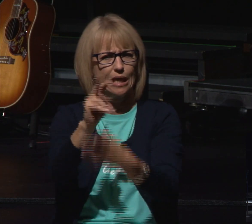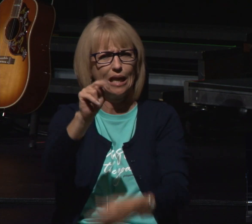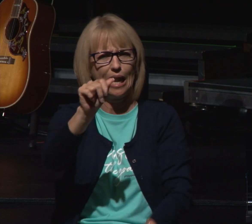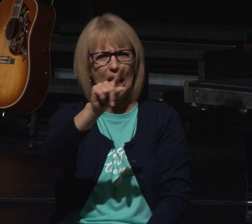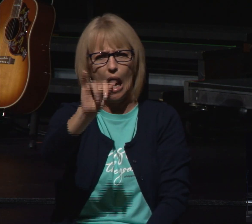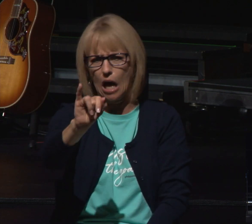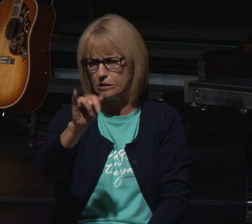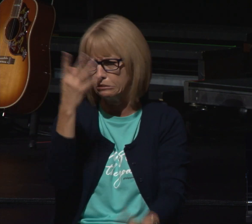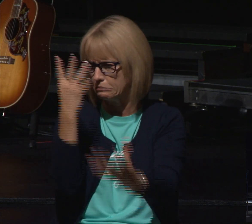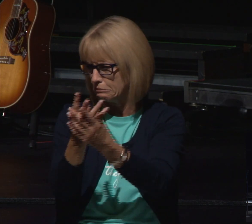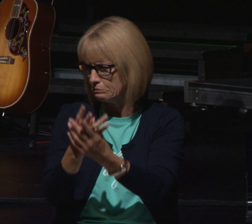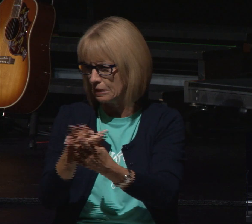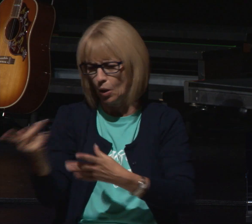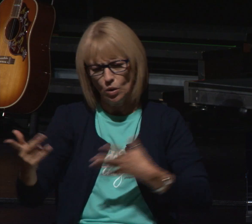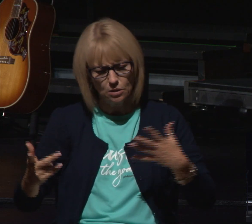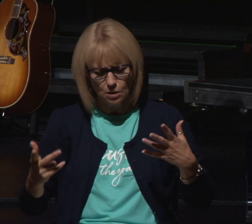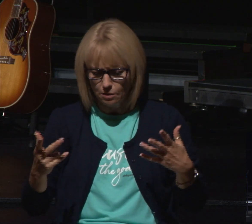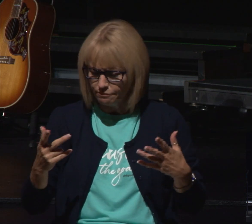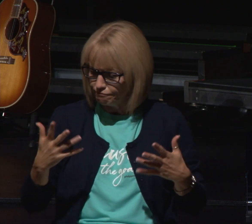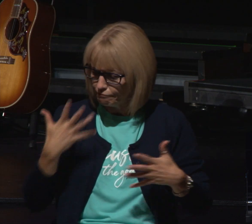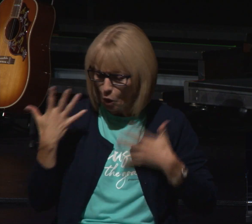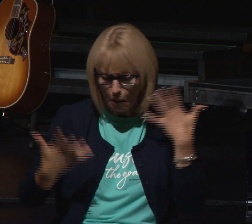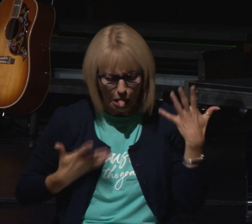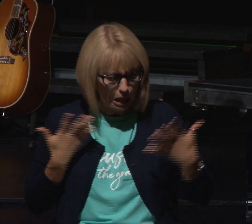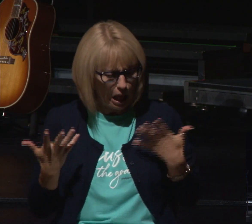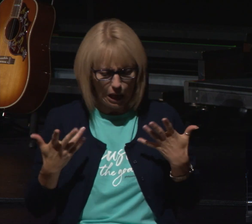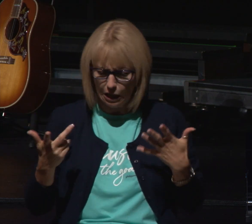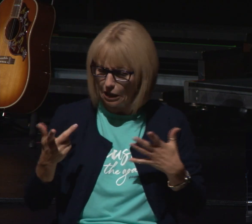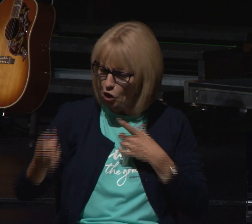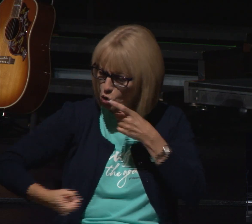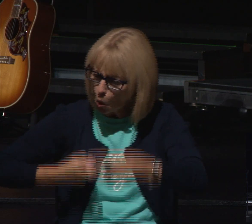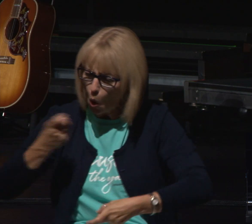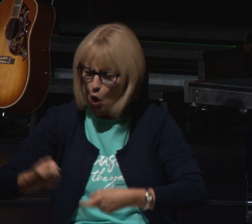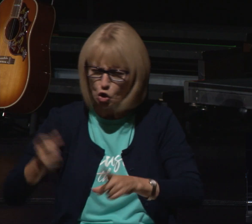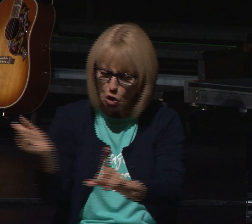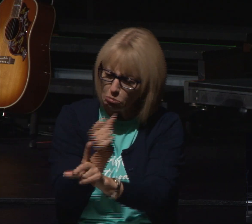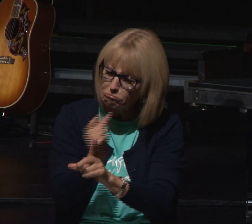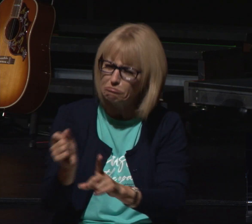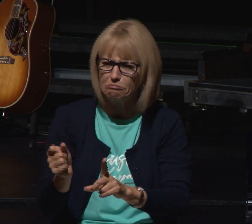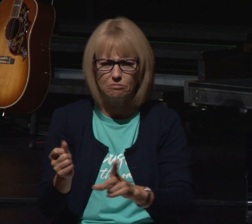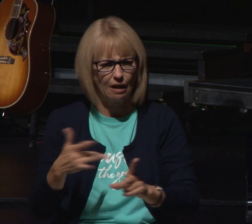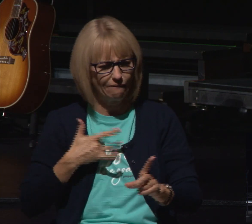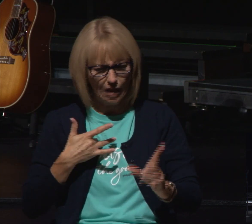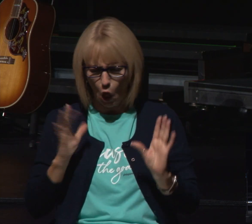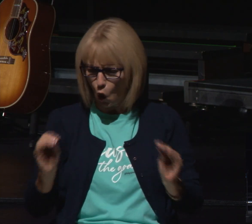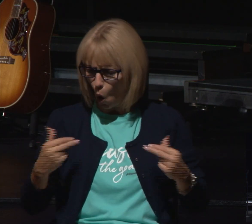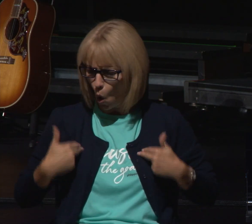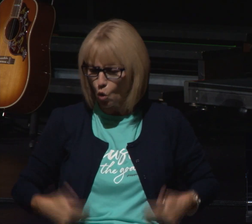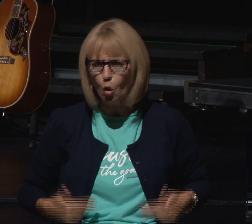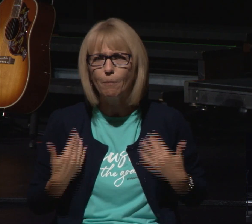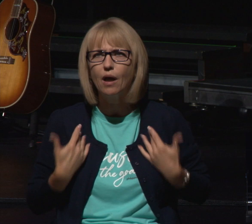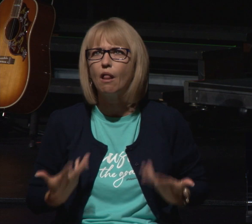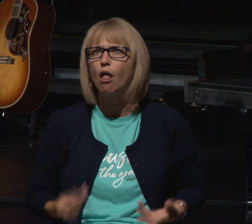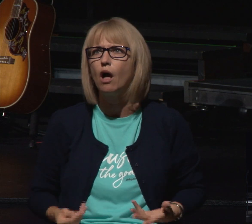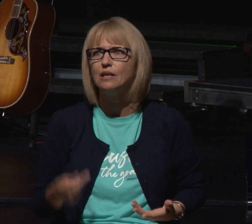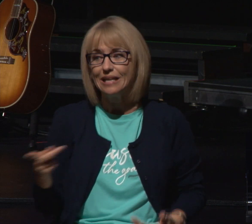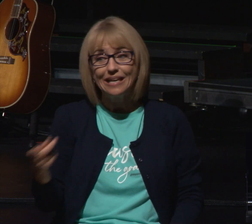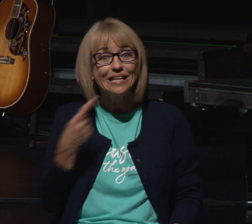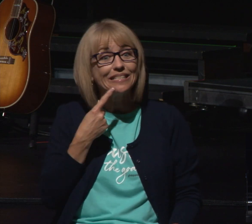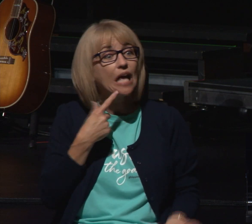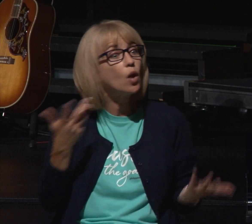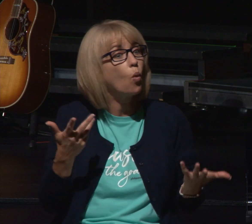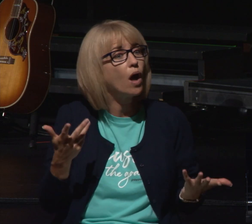he was tortured he was dehumanized and he said this the last of all great human freedom